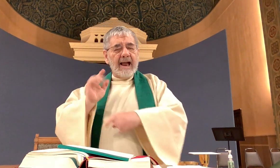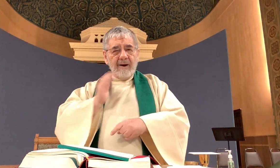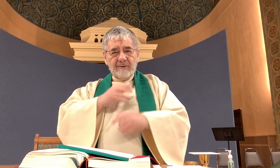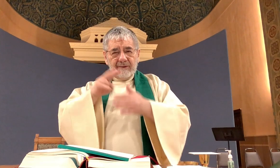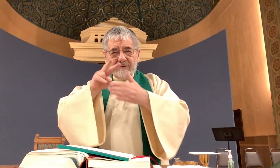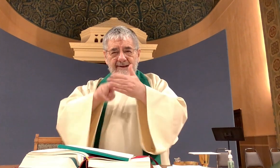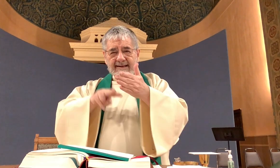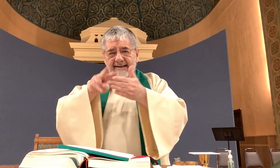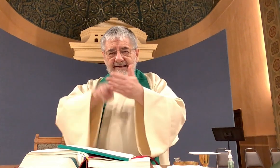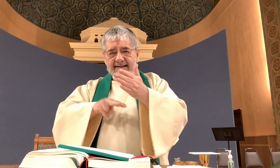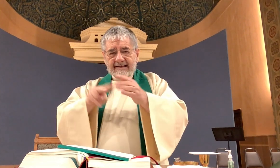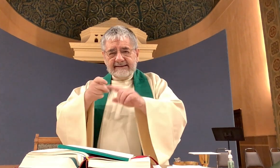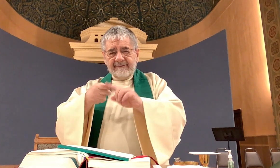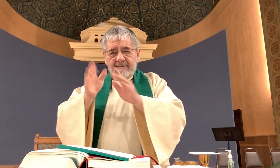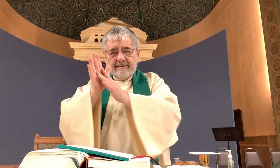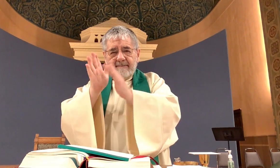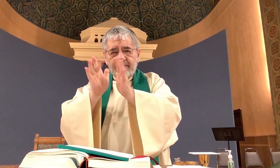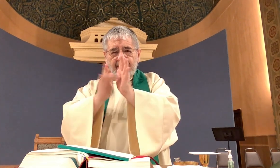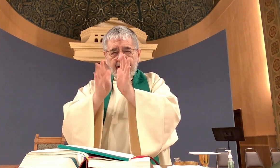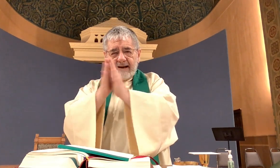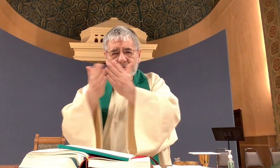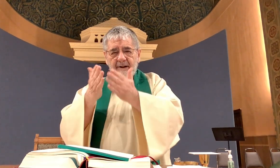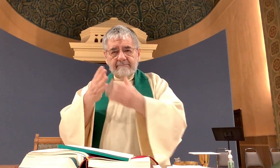Today's Bible readings were very interesting.